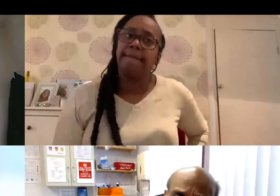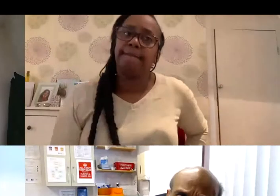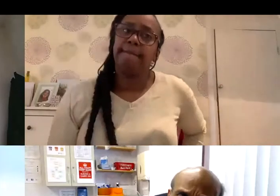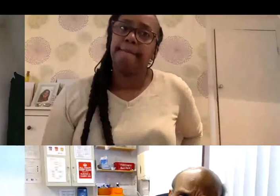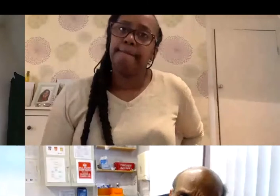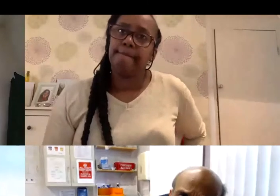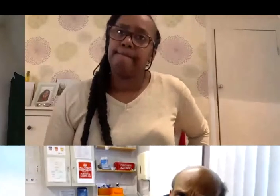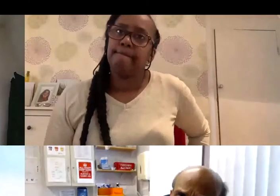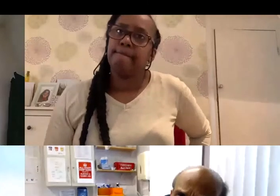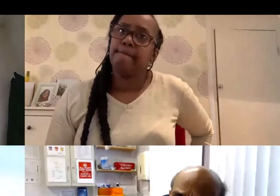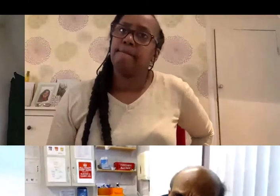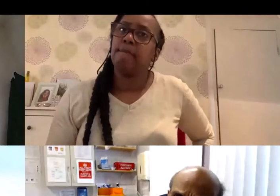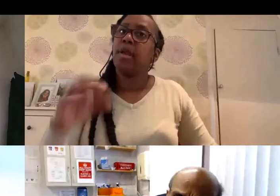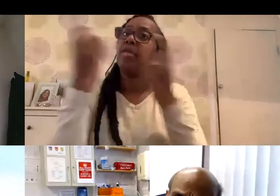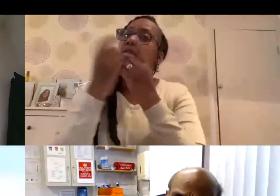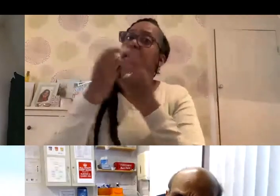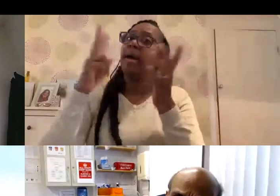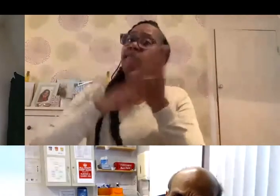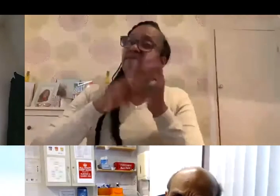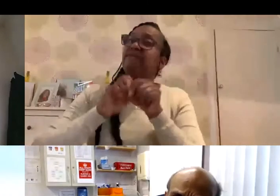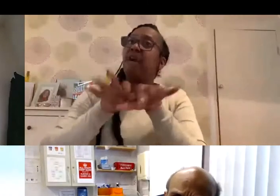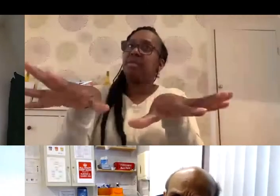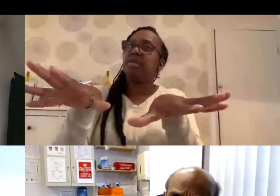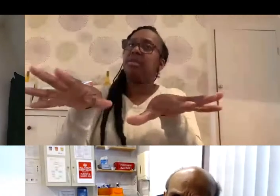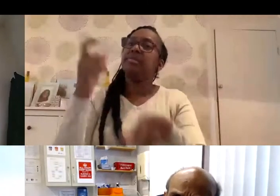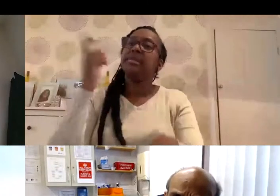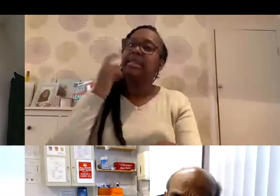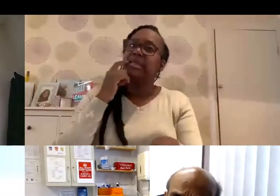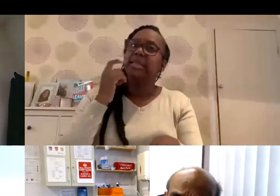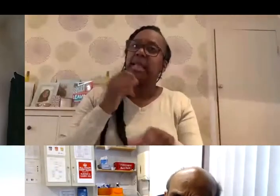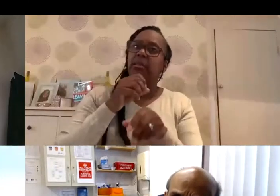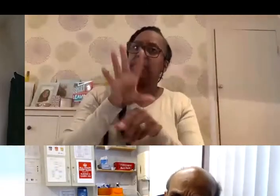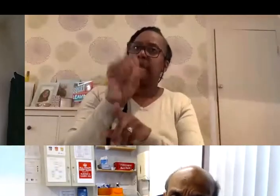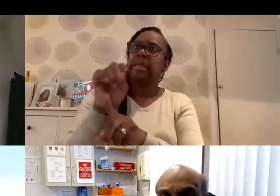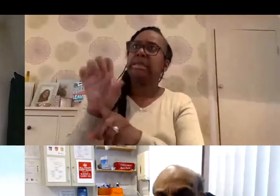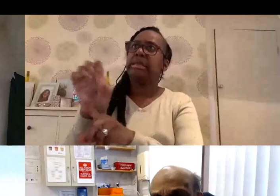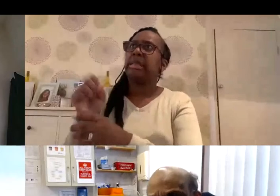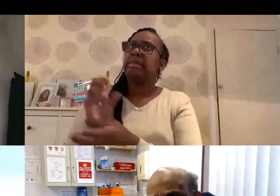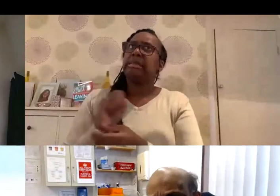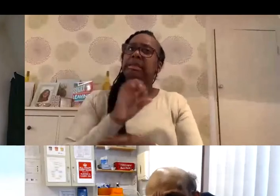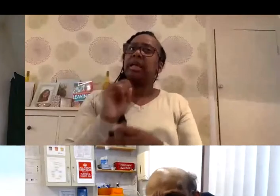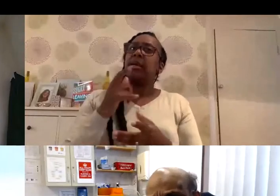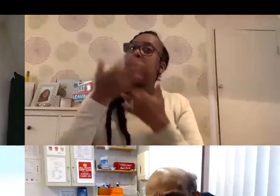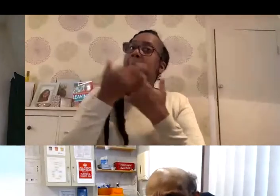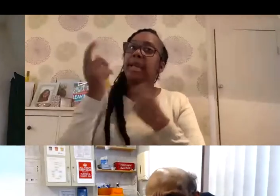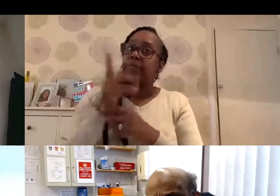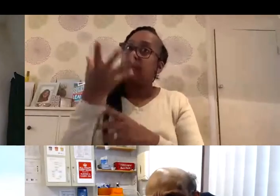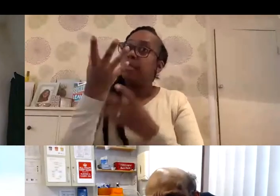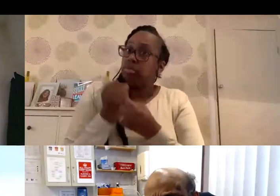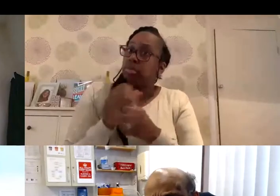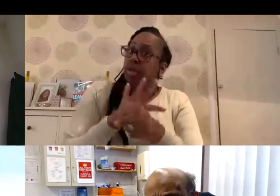absolutely right. The thing about viruses is, as we know, they're easily spread. There are many patients who contract COVID